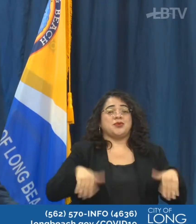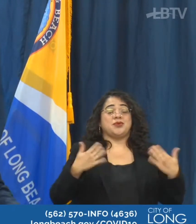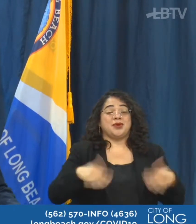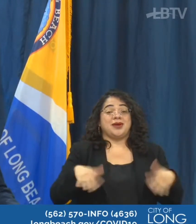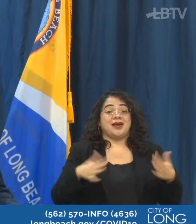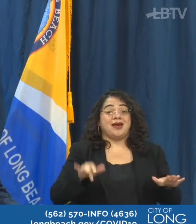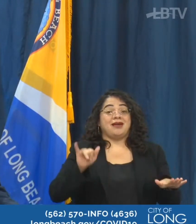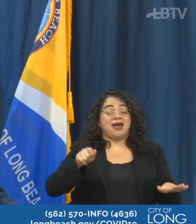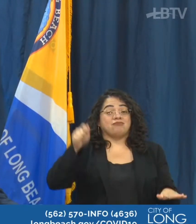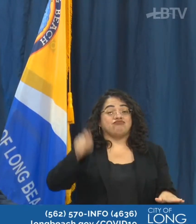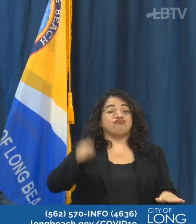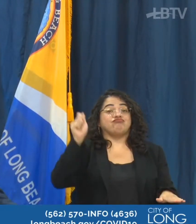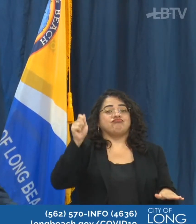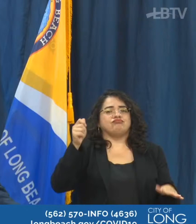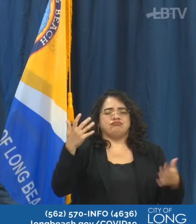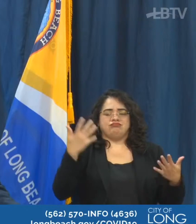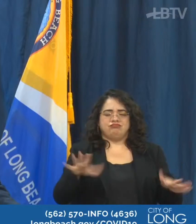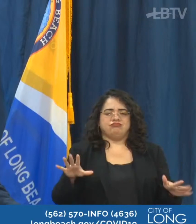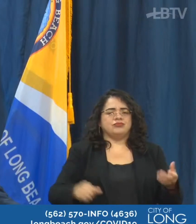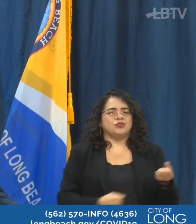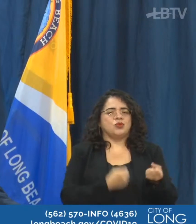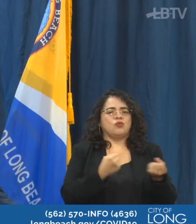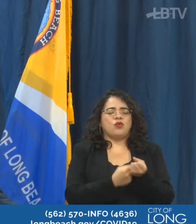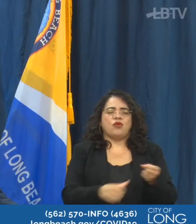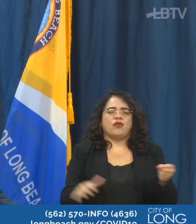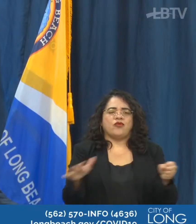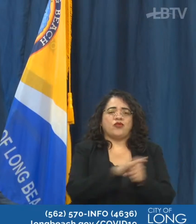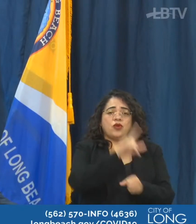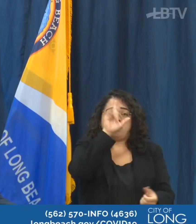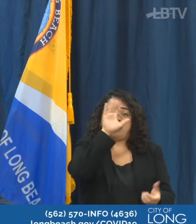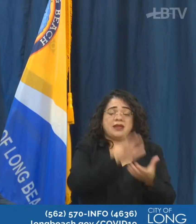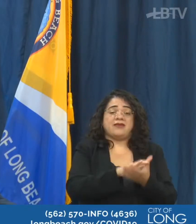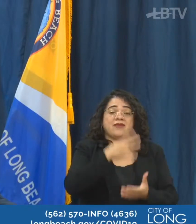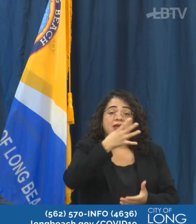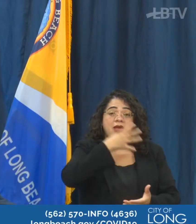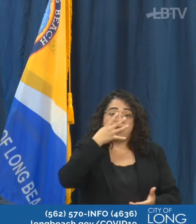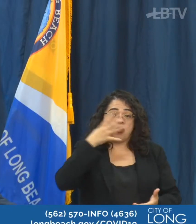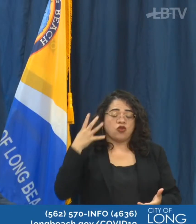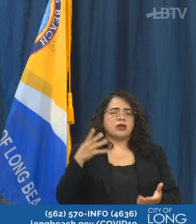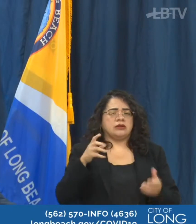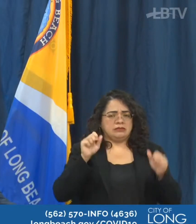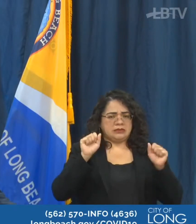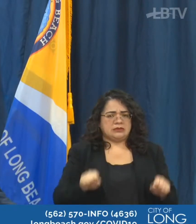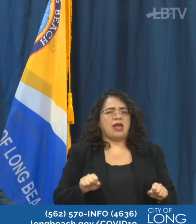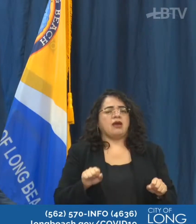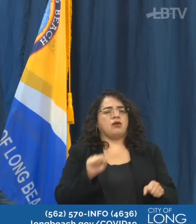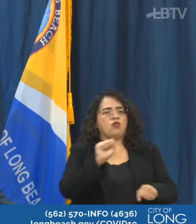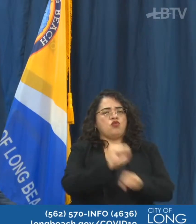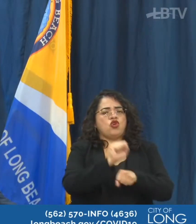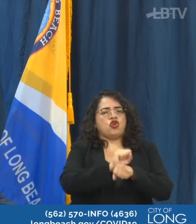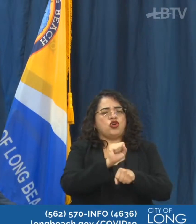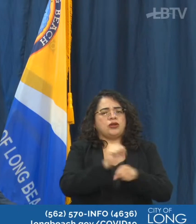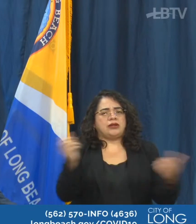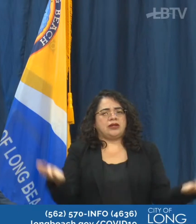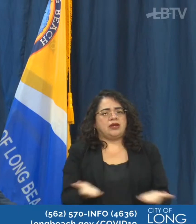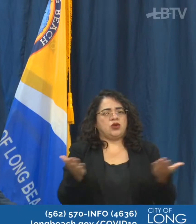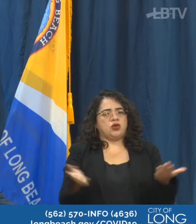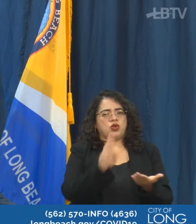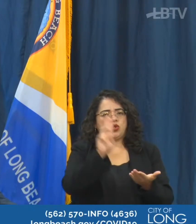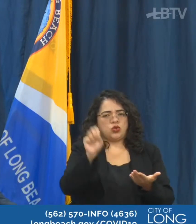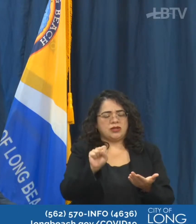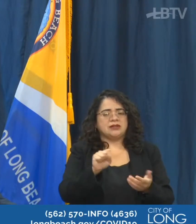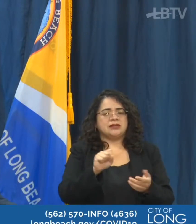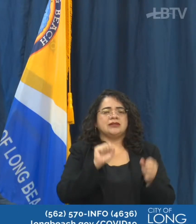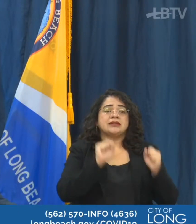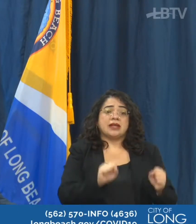affirms our belief that immigrants have every right to work and be safe in our community. They are part of our country